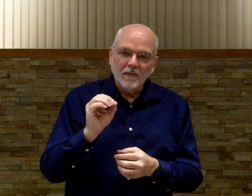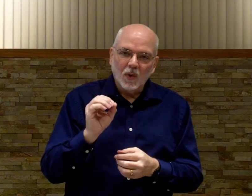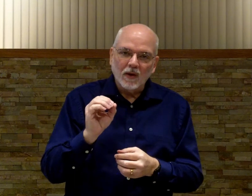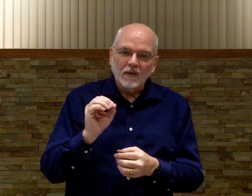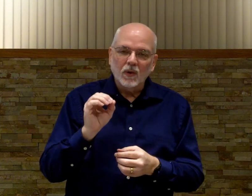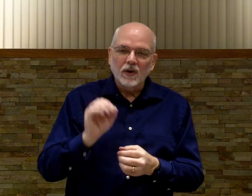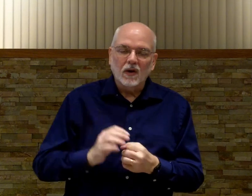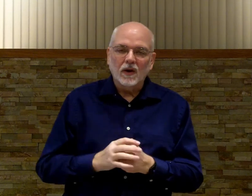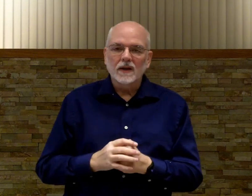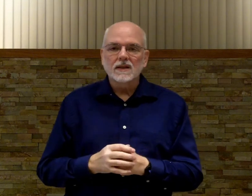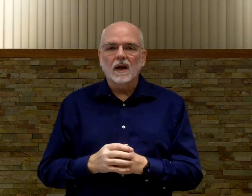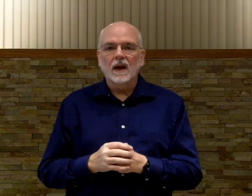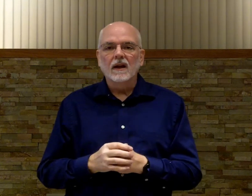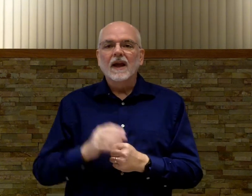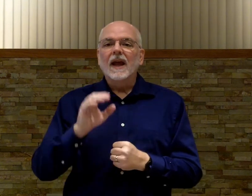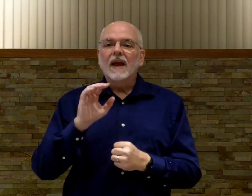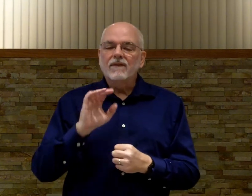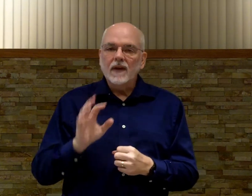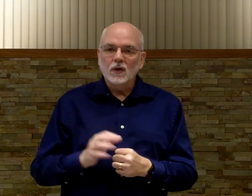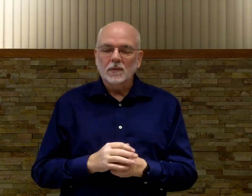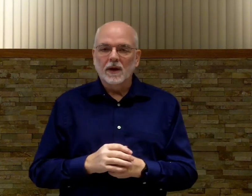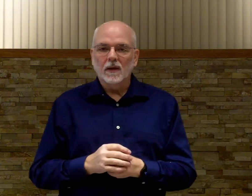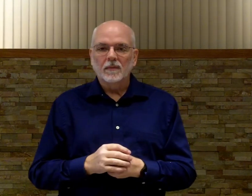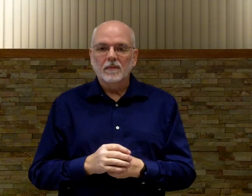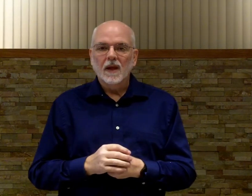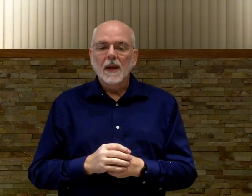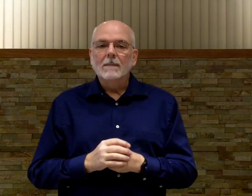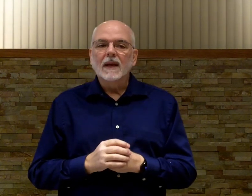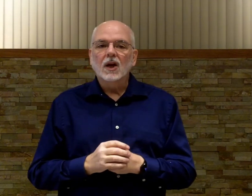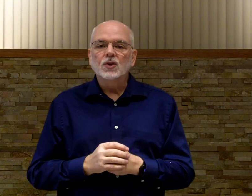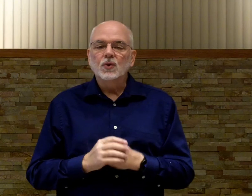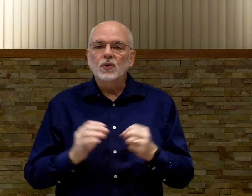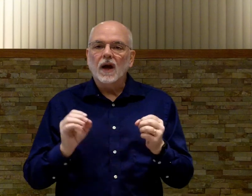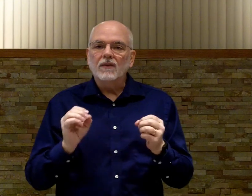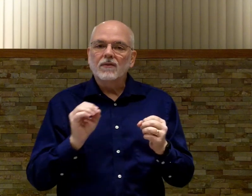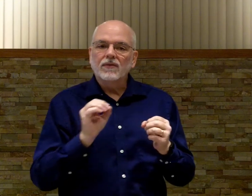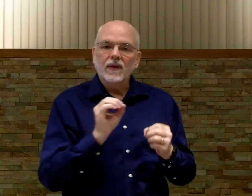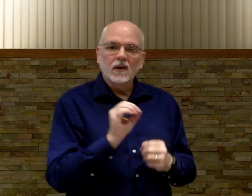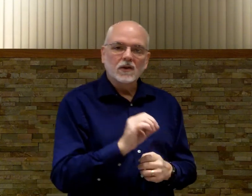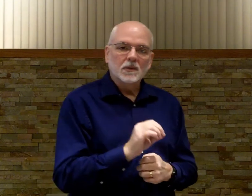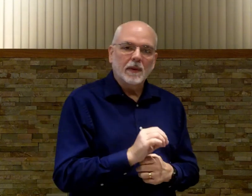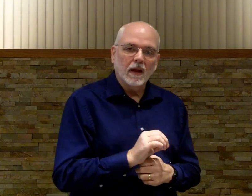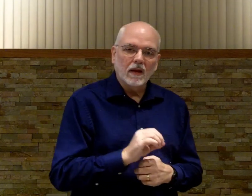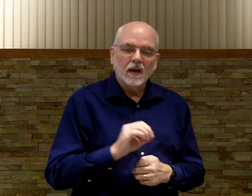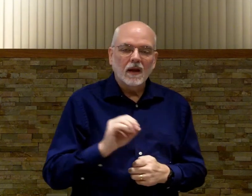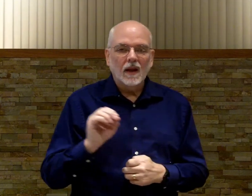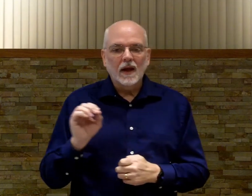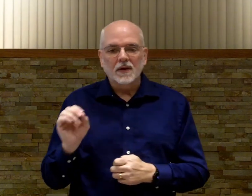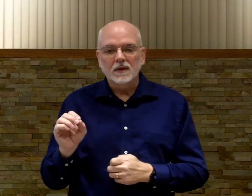important when you're learning to sign and fingerspell because you do not fingerspell letters.